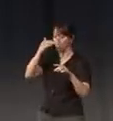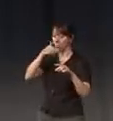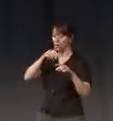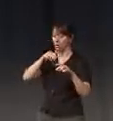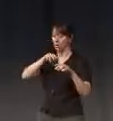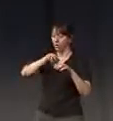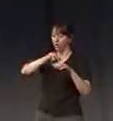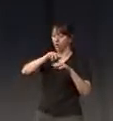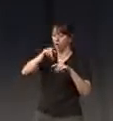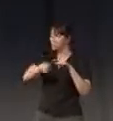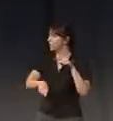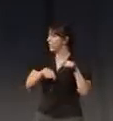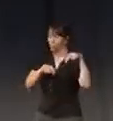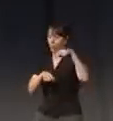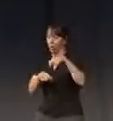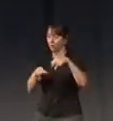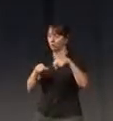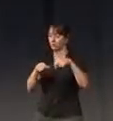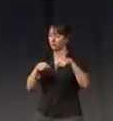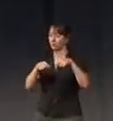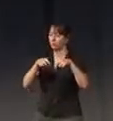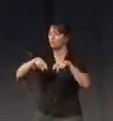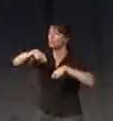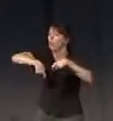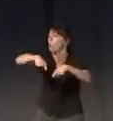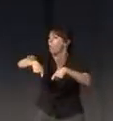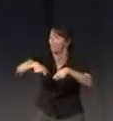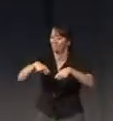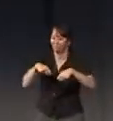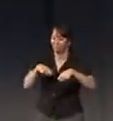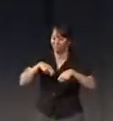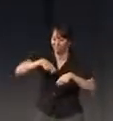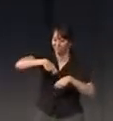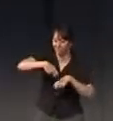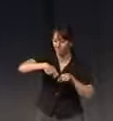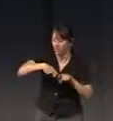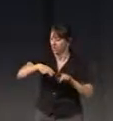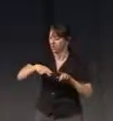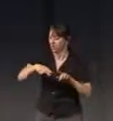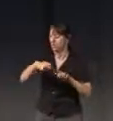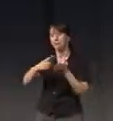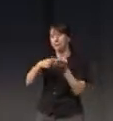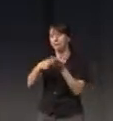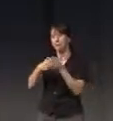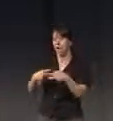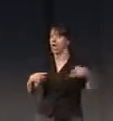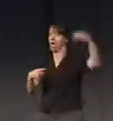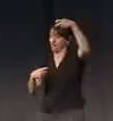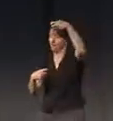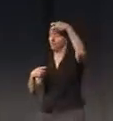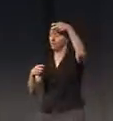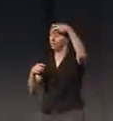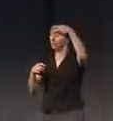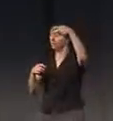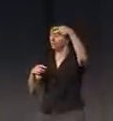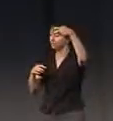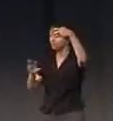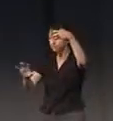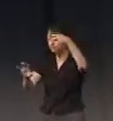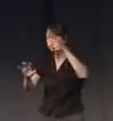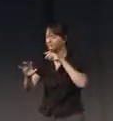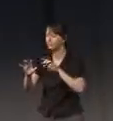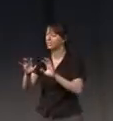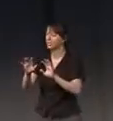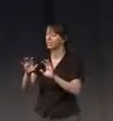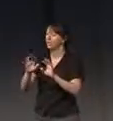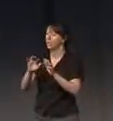right? It's kind of you crawl and then sometimes you can be up but you will repent really a lot. One thing which we have to make very,